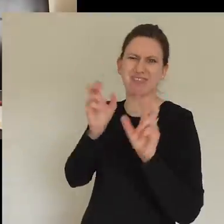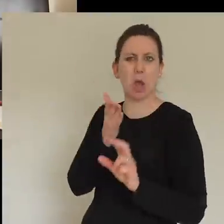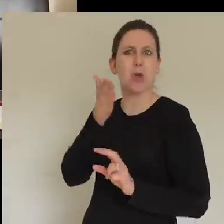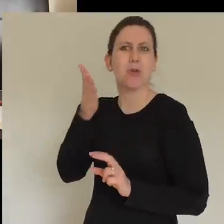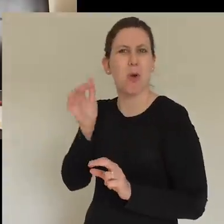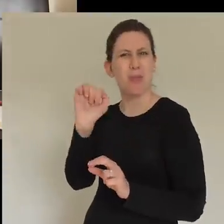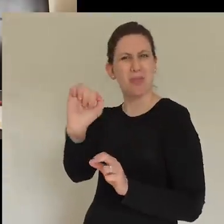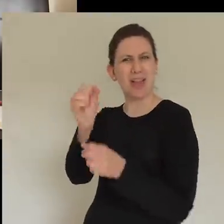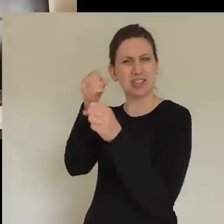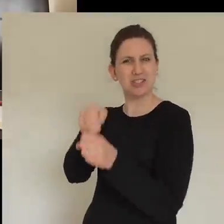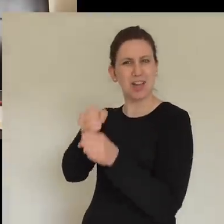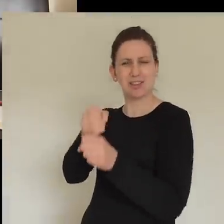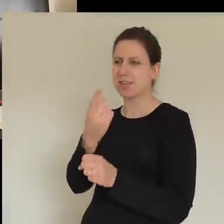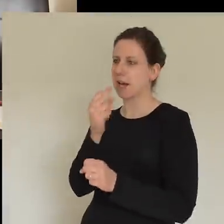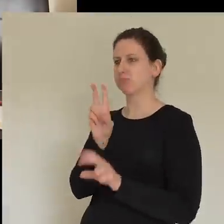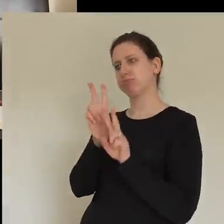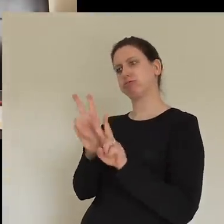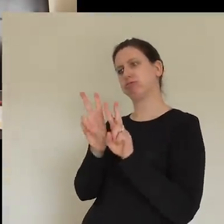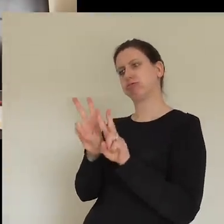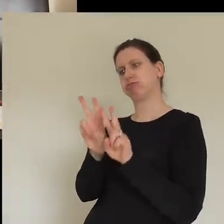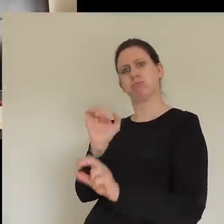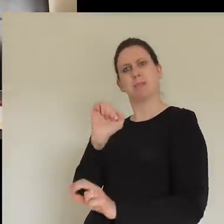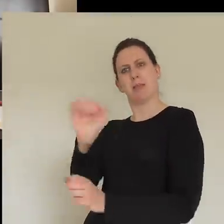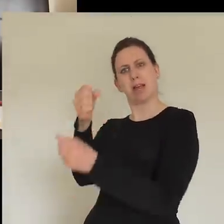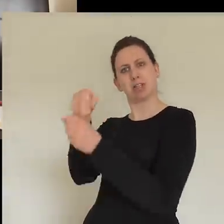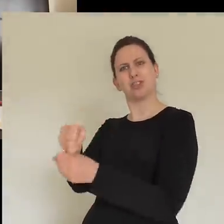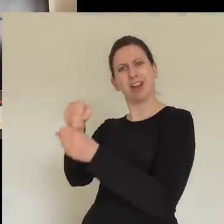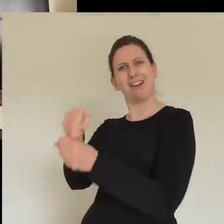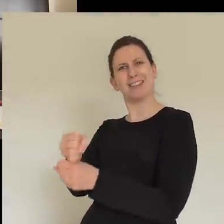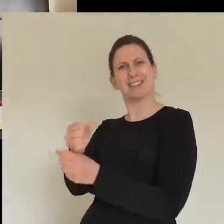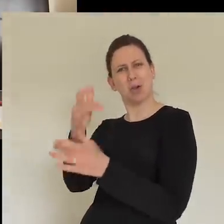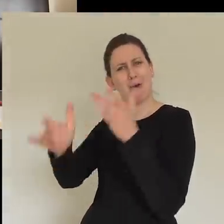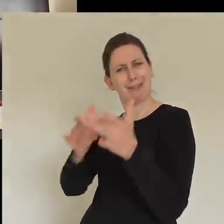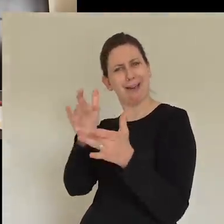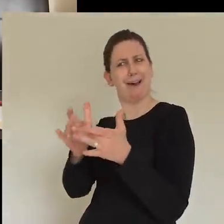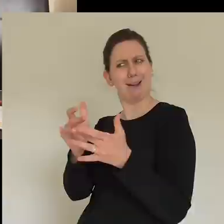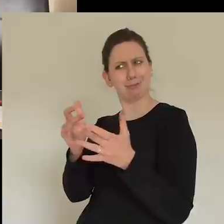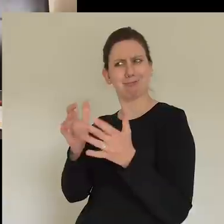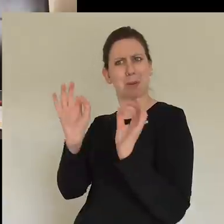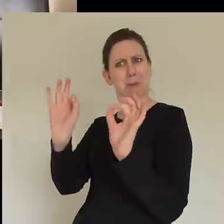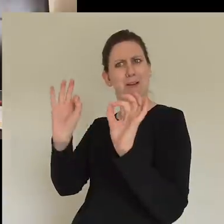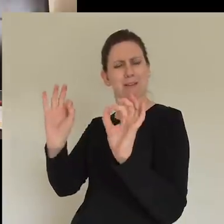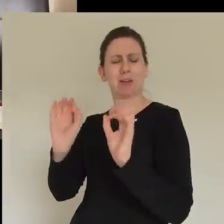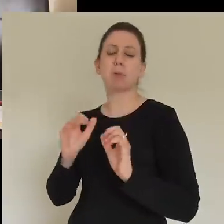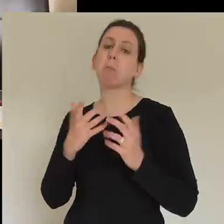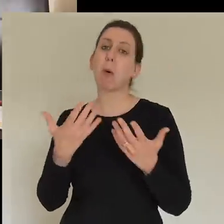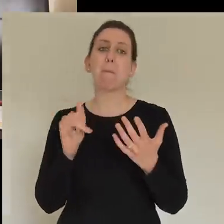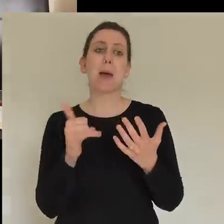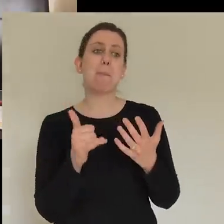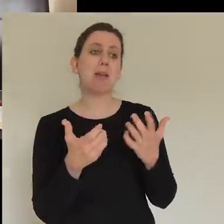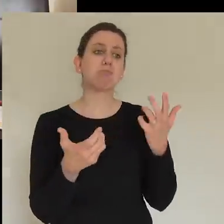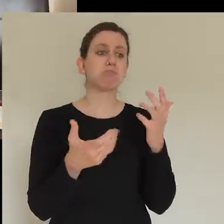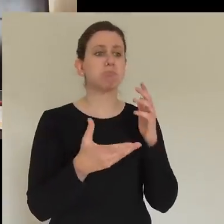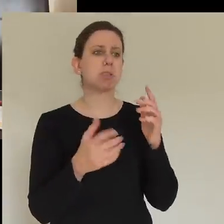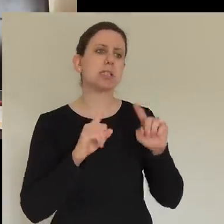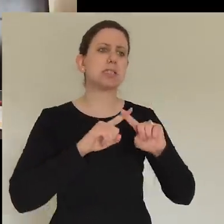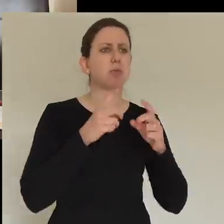service at any point, you can send a message. It's great the way you do that. Or it can be other stuff. You know, you might have someone working in the NHS, and you just want to encourage them, or